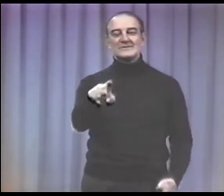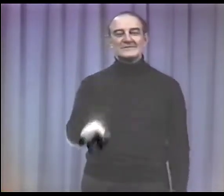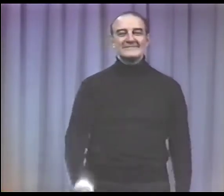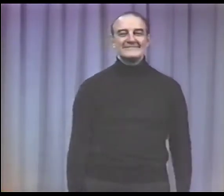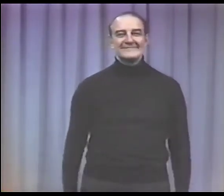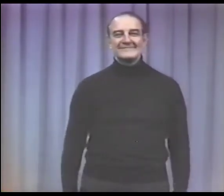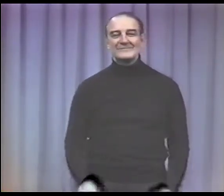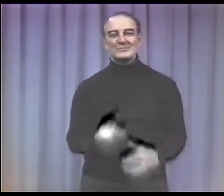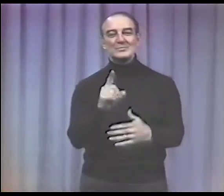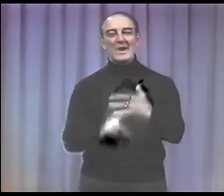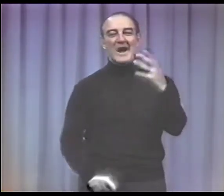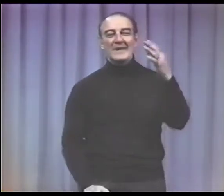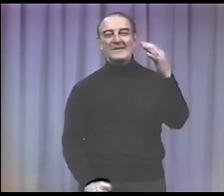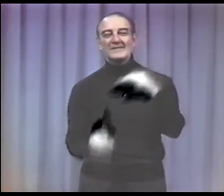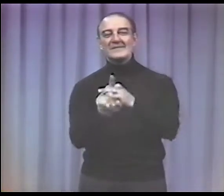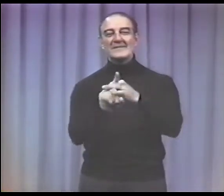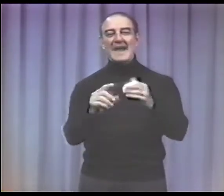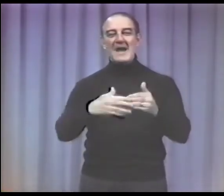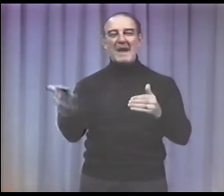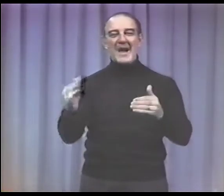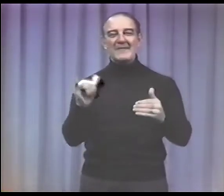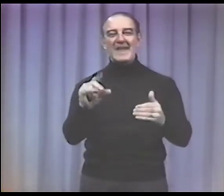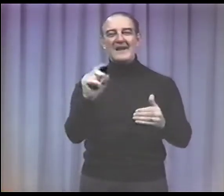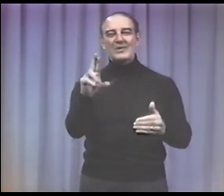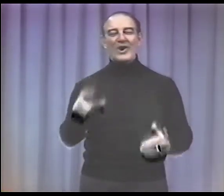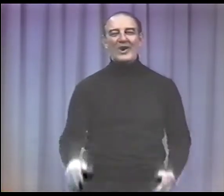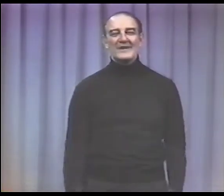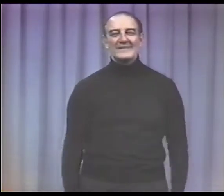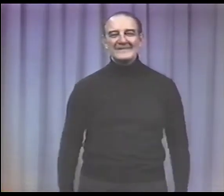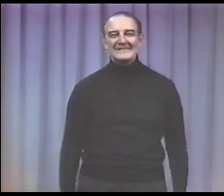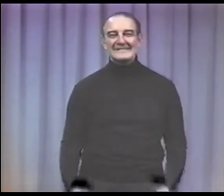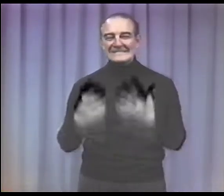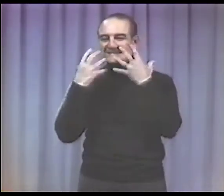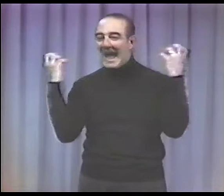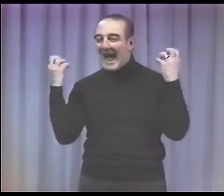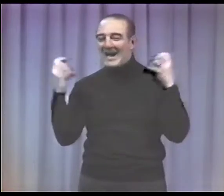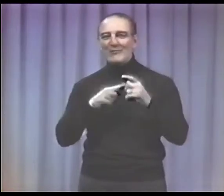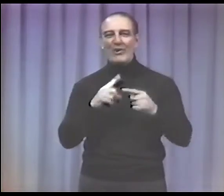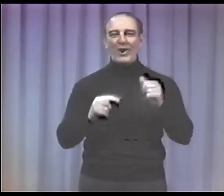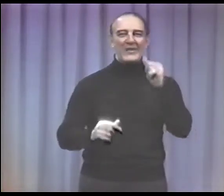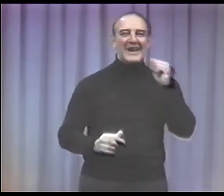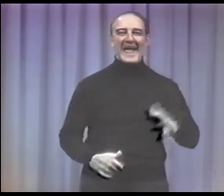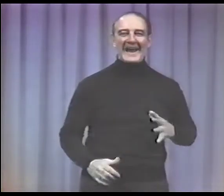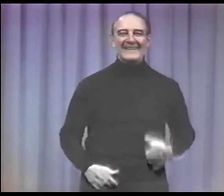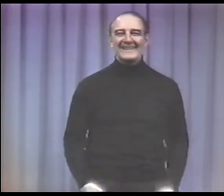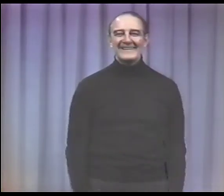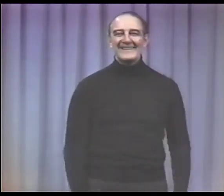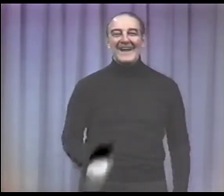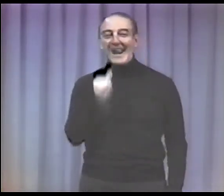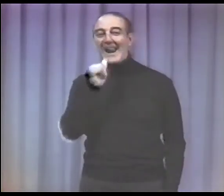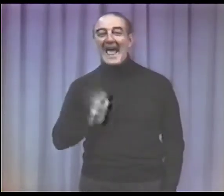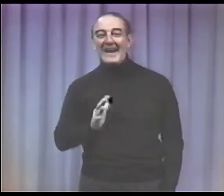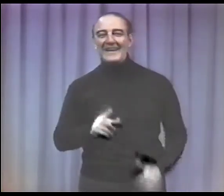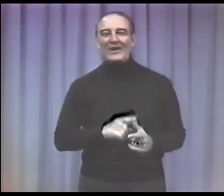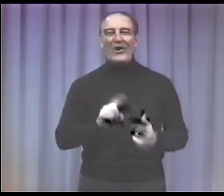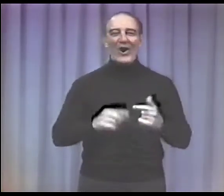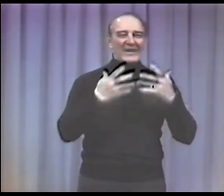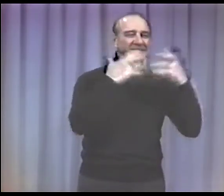Now, the question for you, what came out of that door? Was it the tiger or